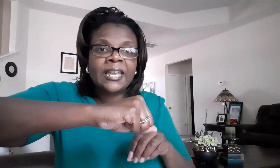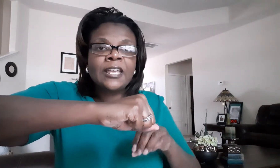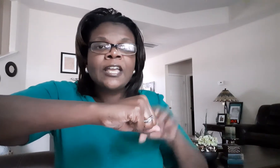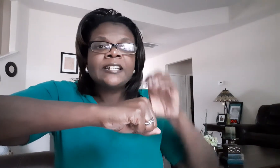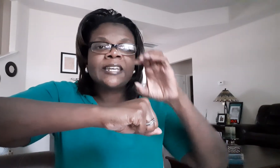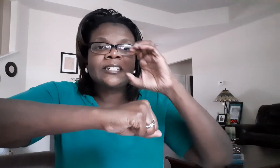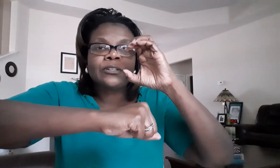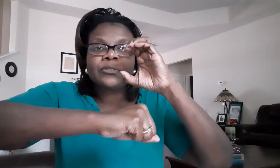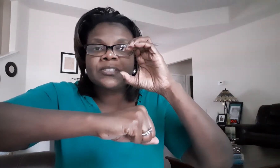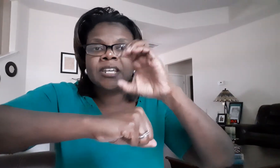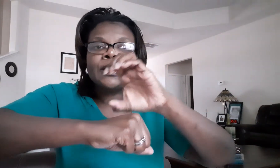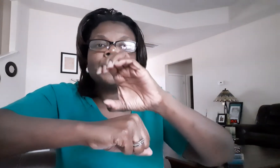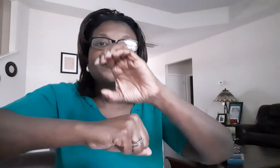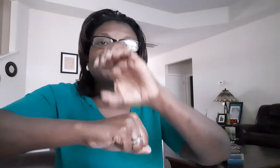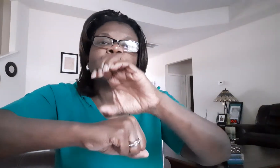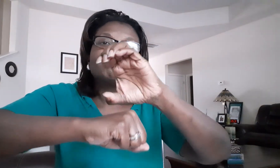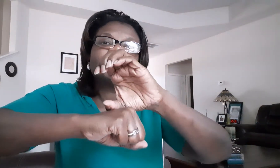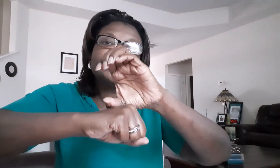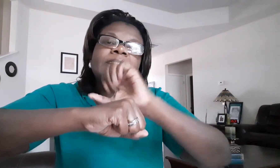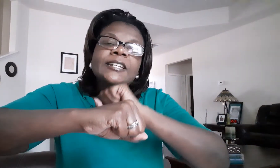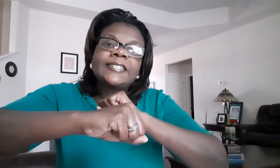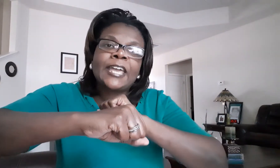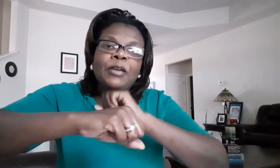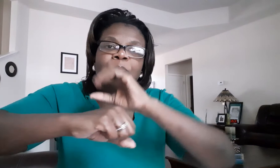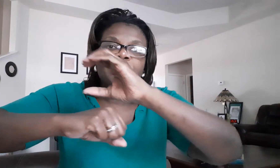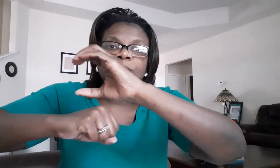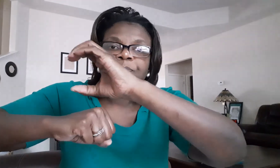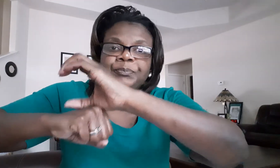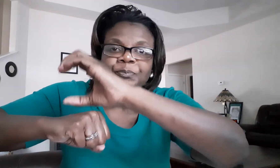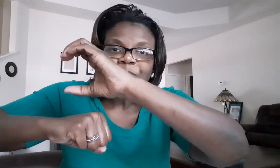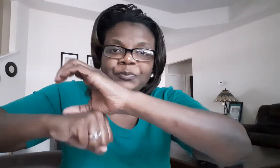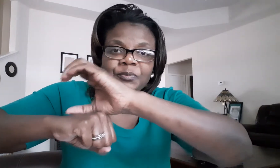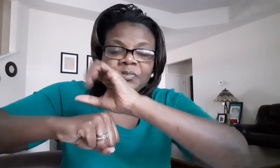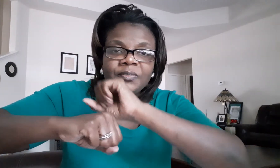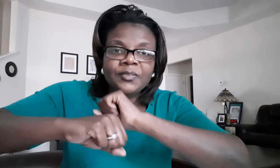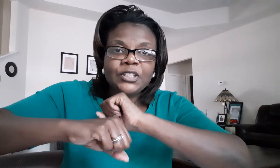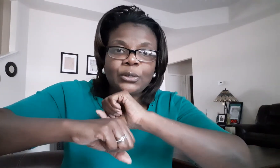take the letter c tap church